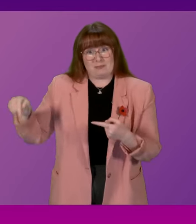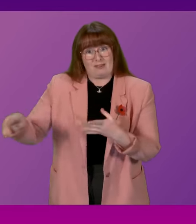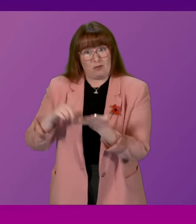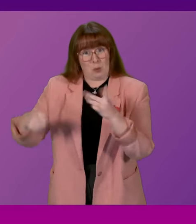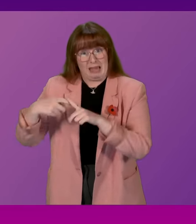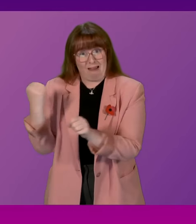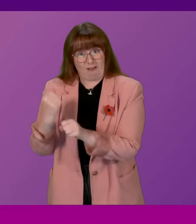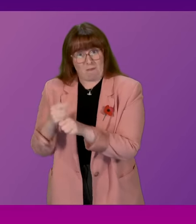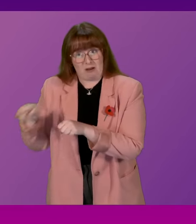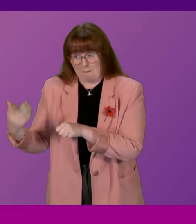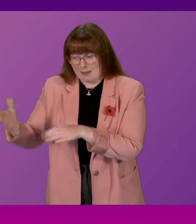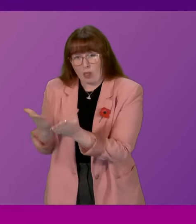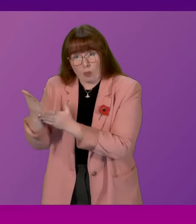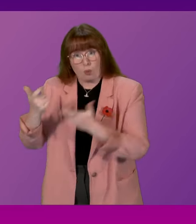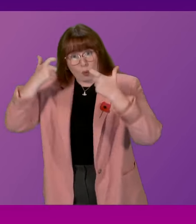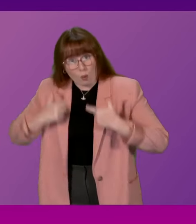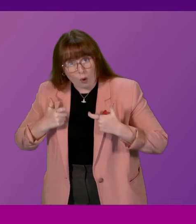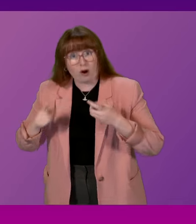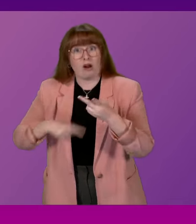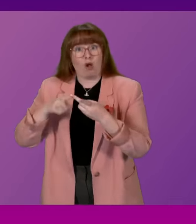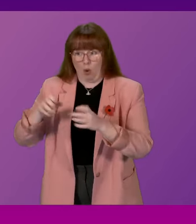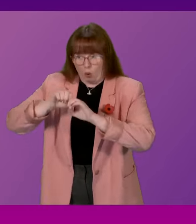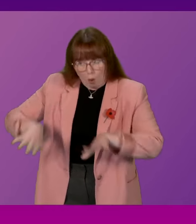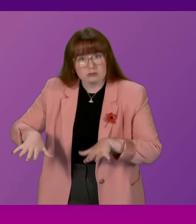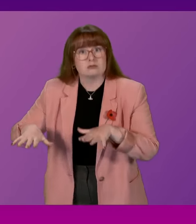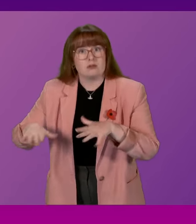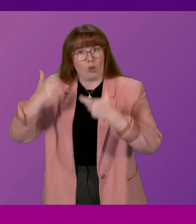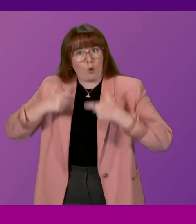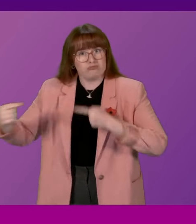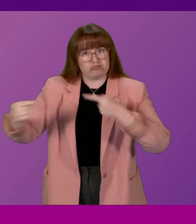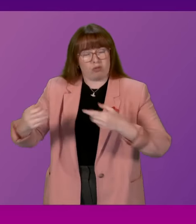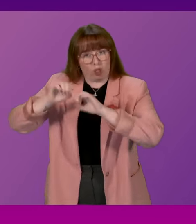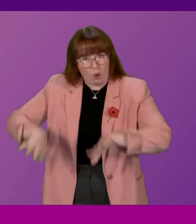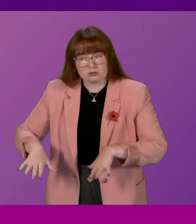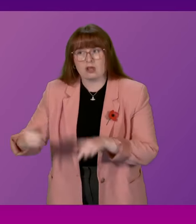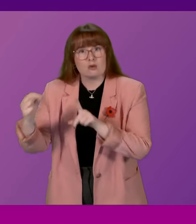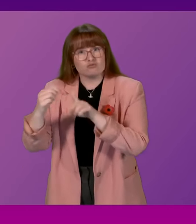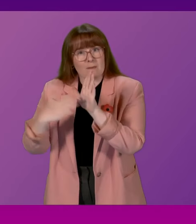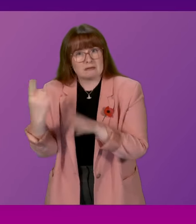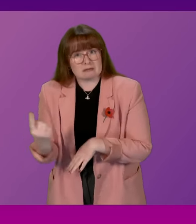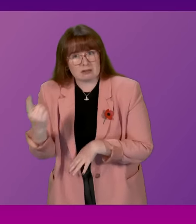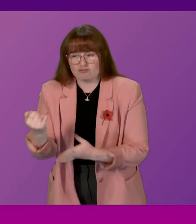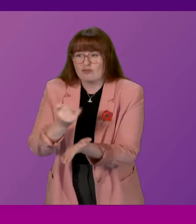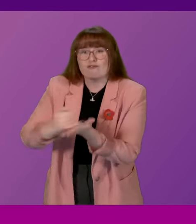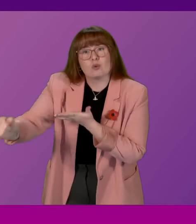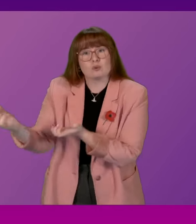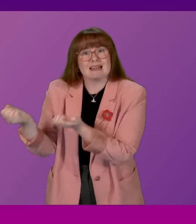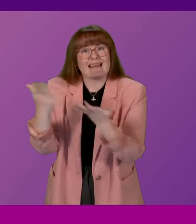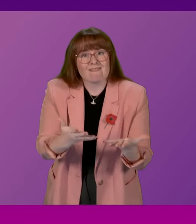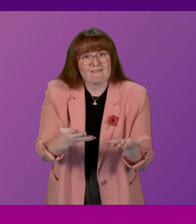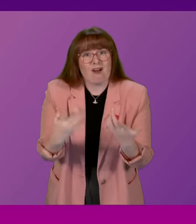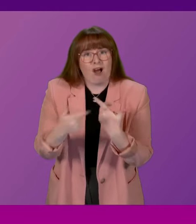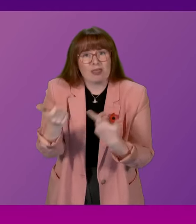that took the inquiry to court, lost that court battle, and the Prime Minister refuses to hand over